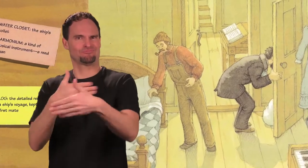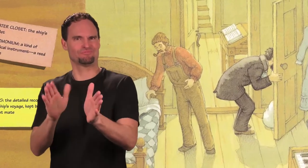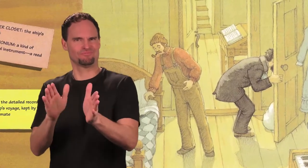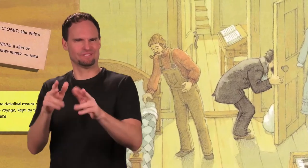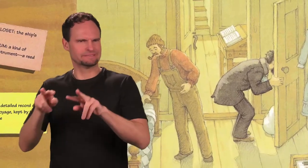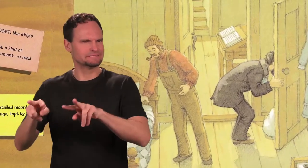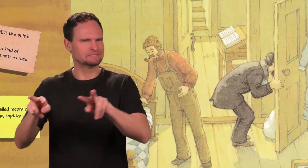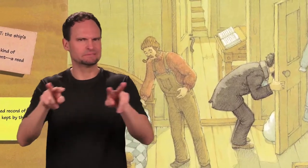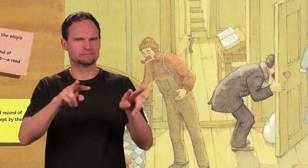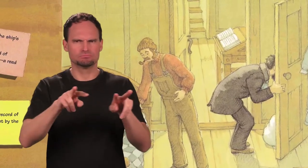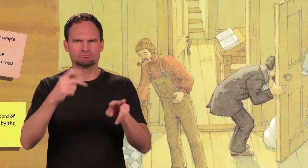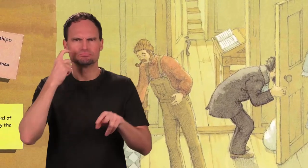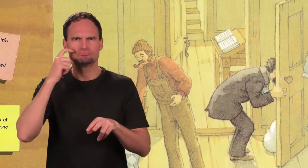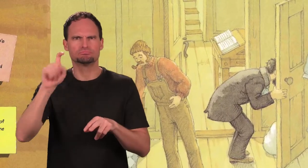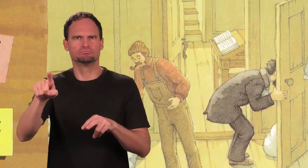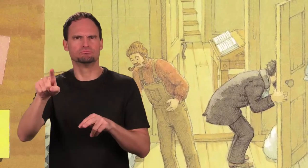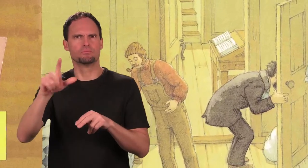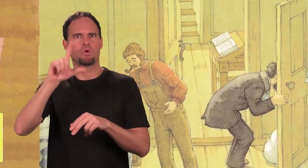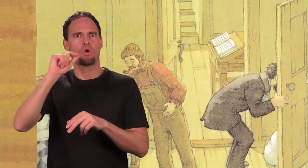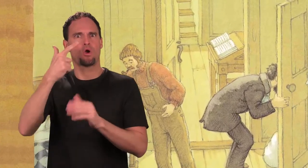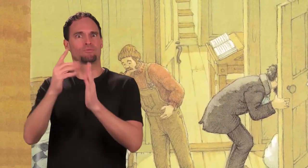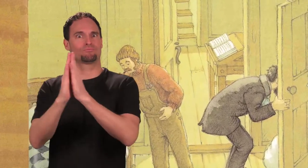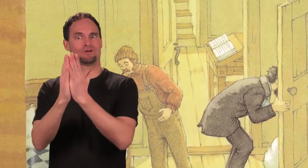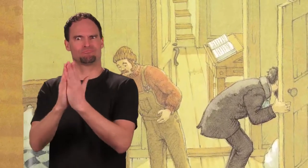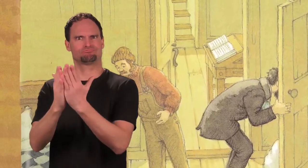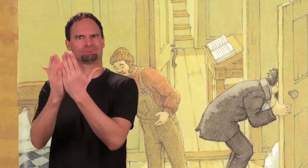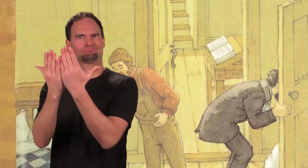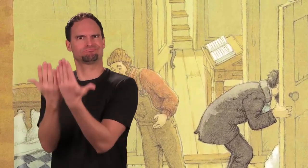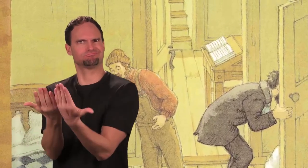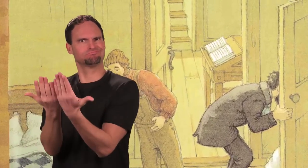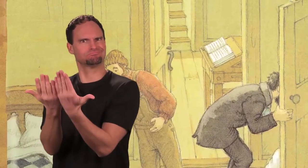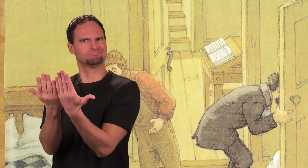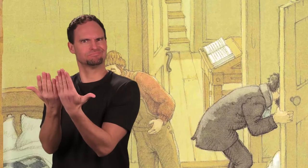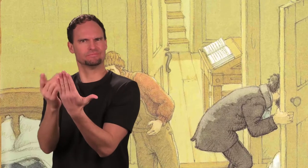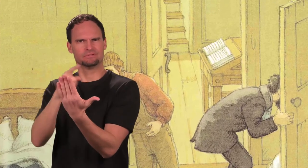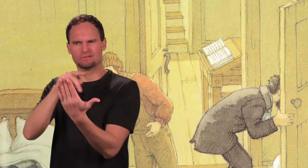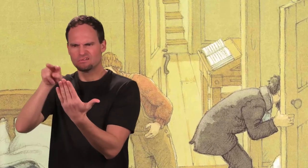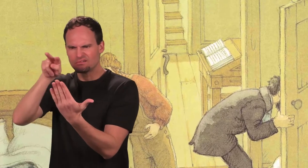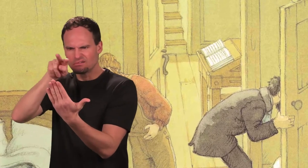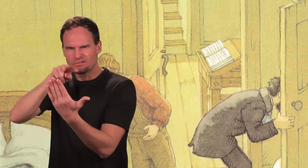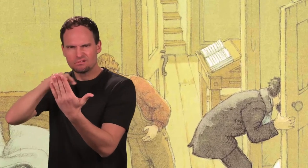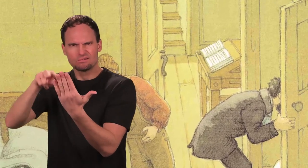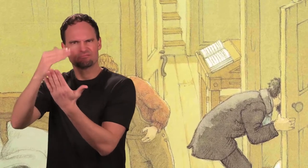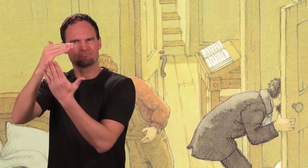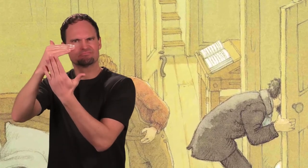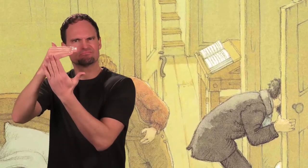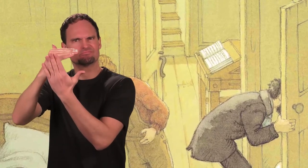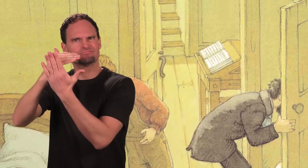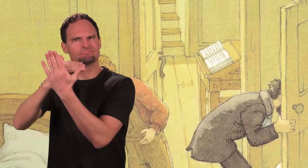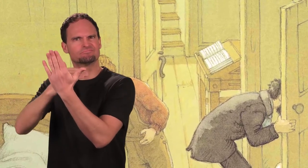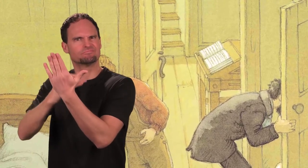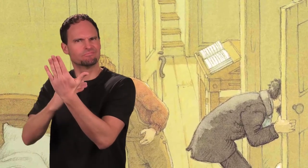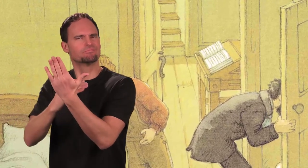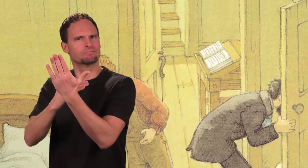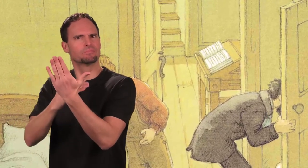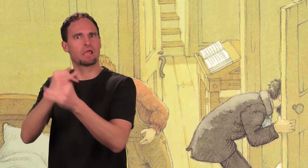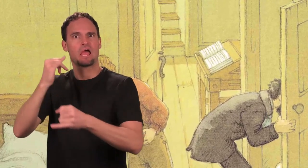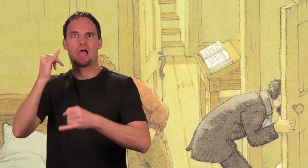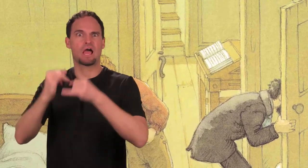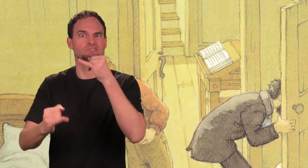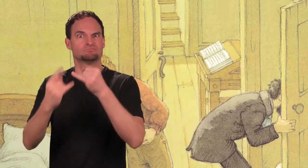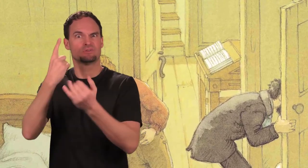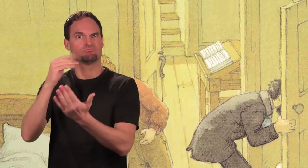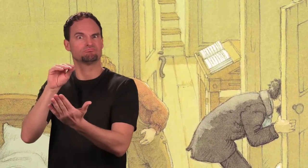In the first mate's cabin, the ship's log lay open. The last entry dated 8 a.m. November 25th.